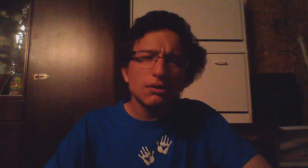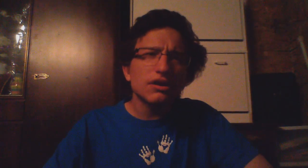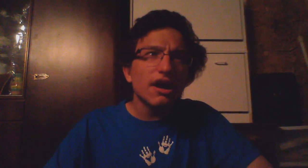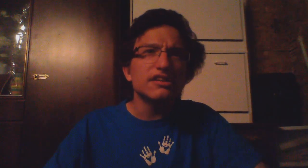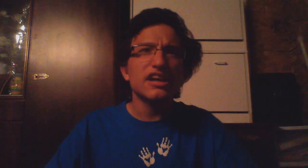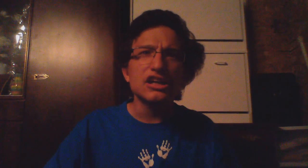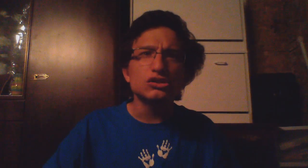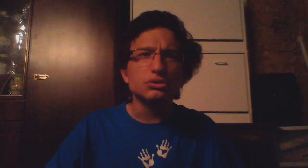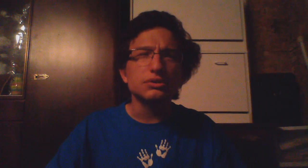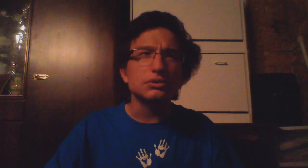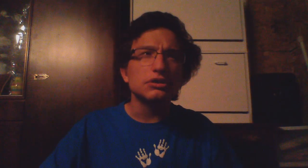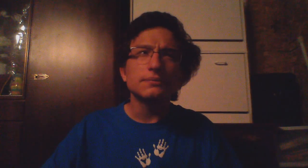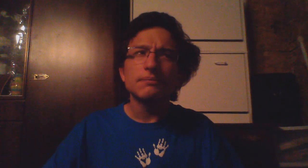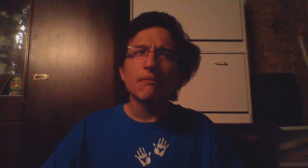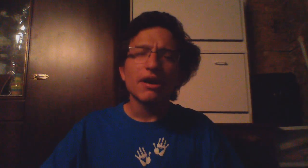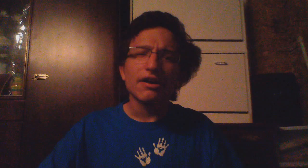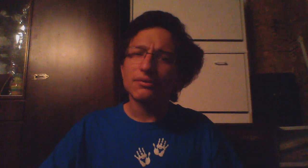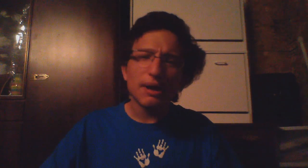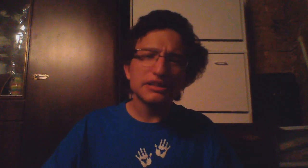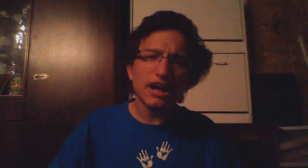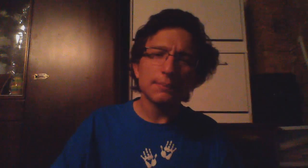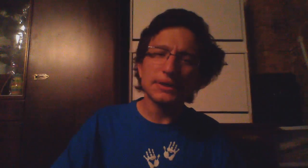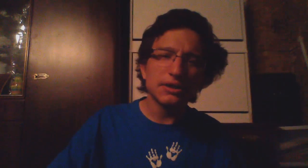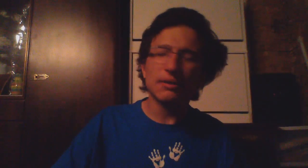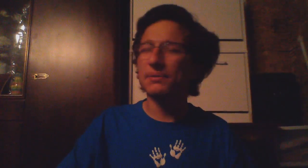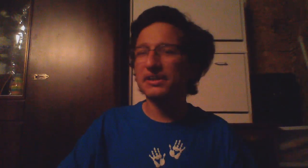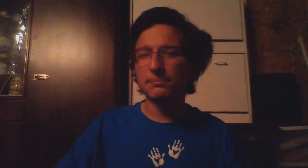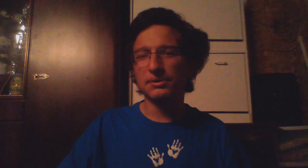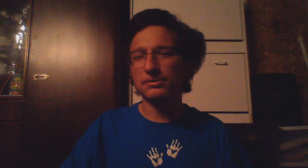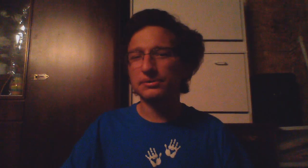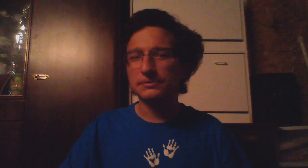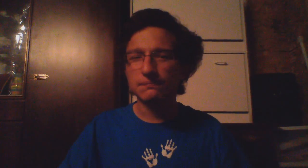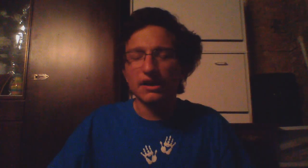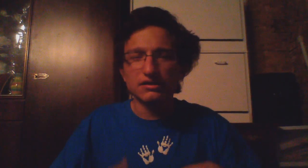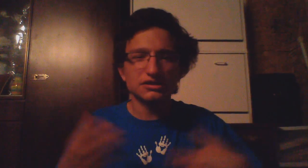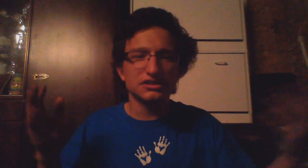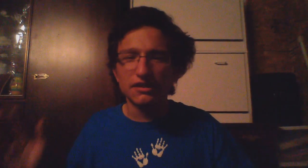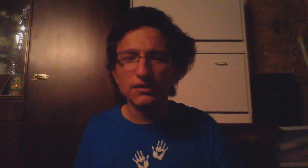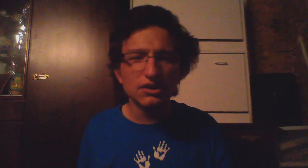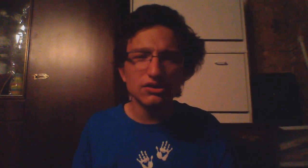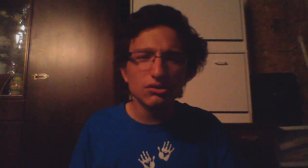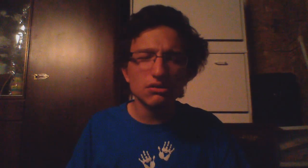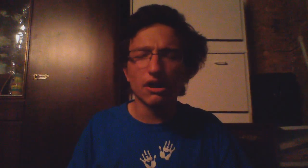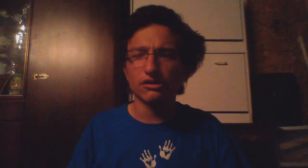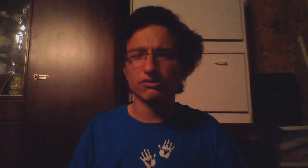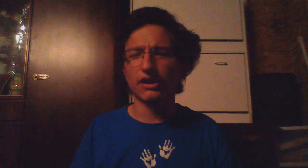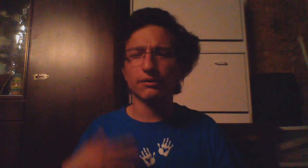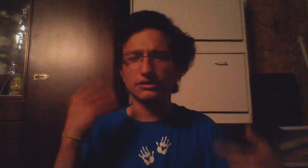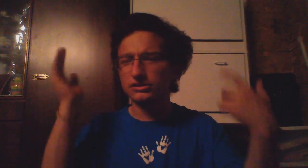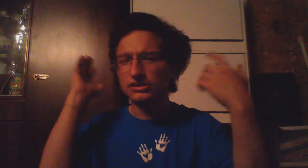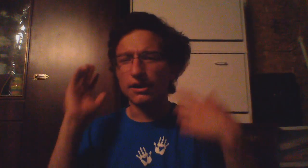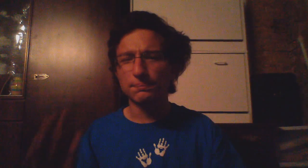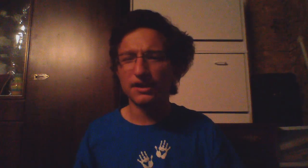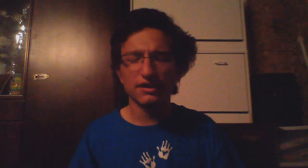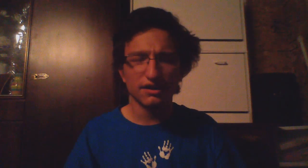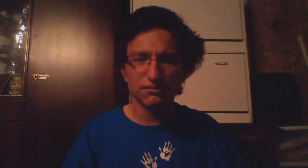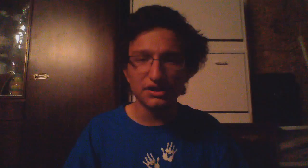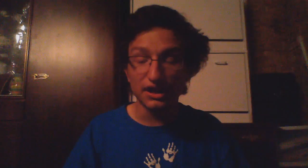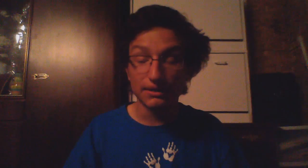it a day journal by typing it on my computer and just saving it into a text file and just updating it every day